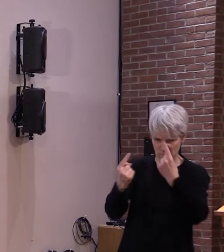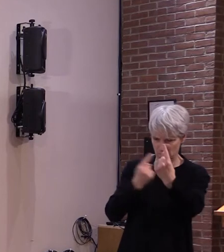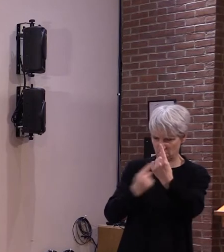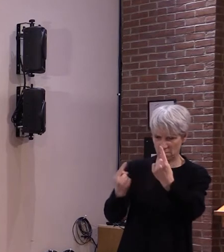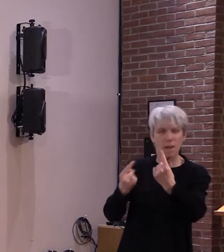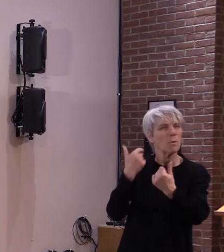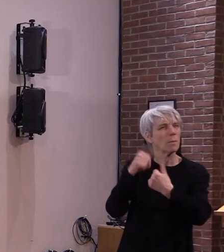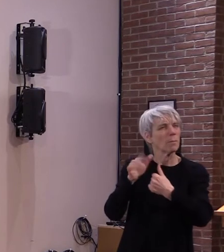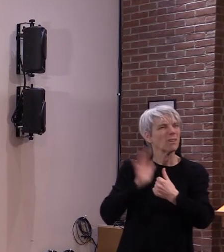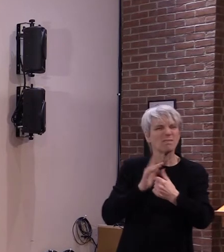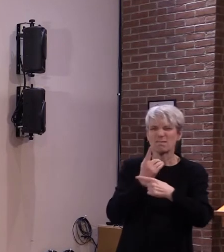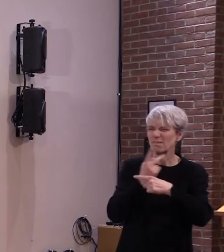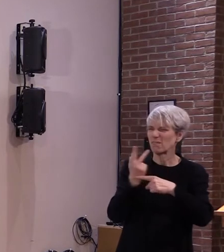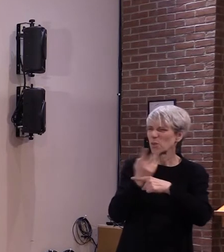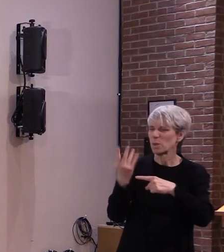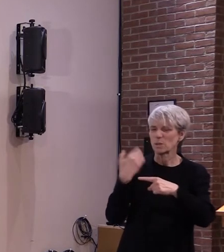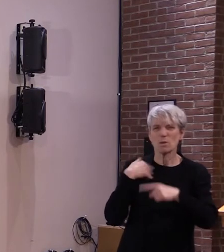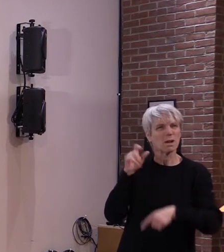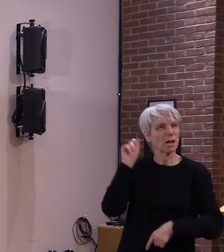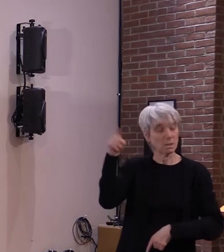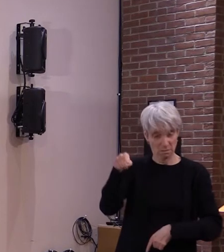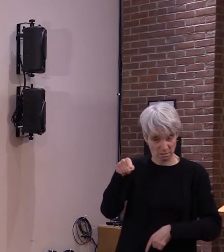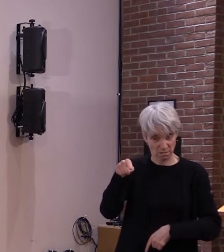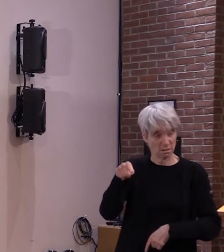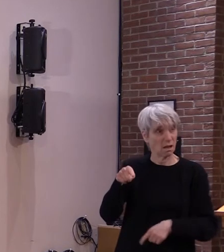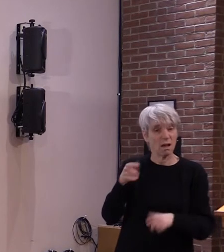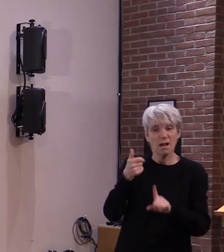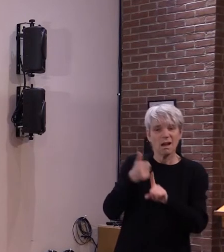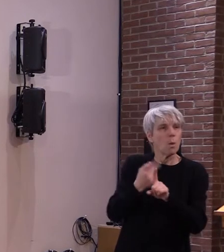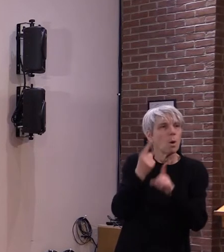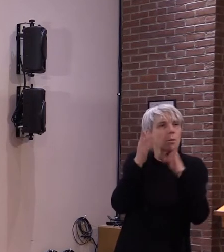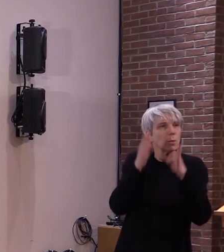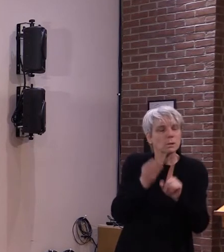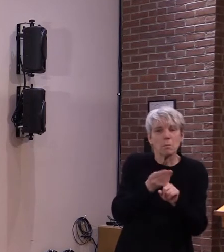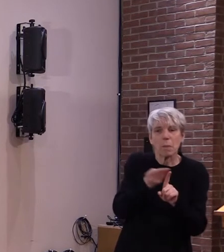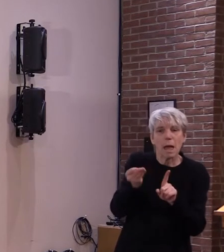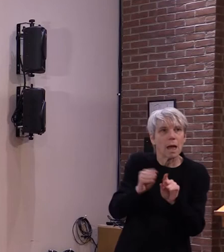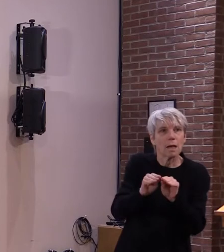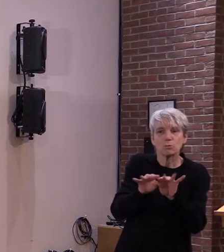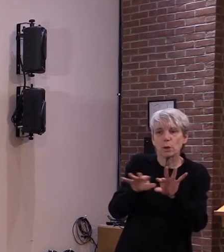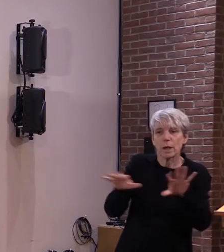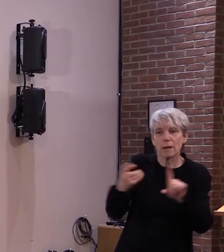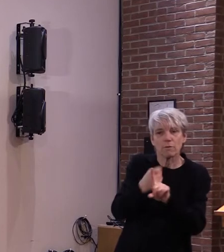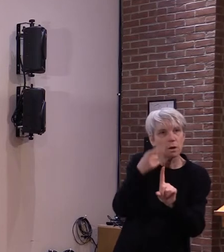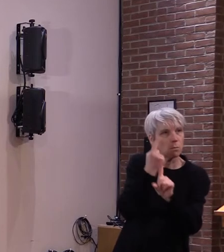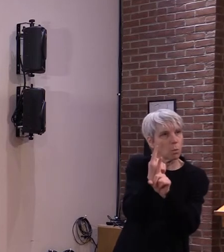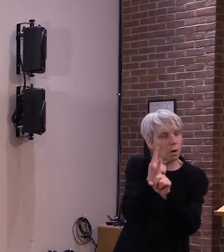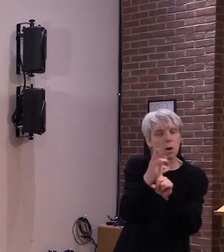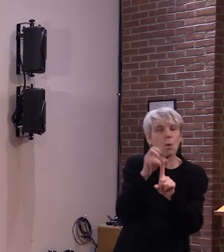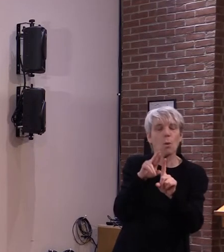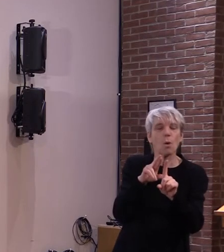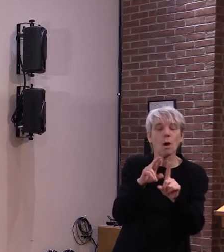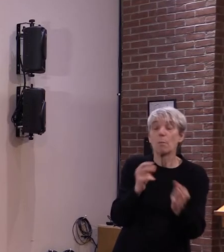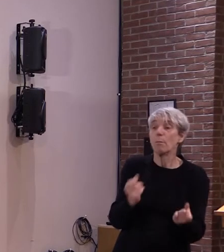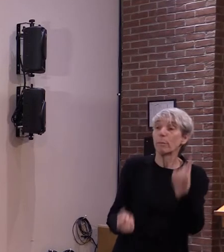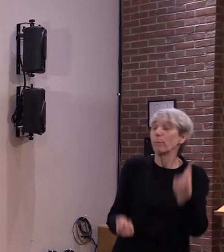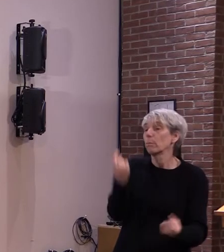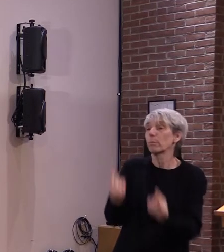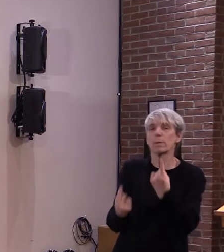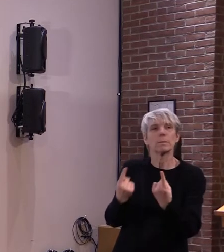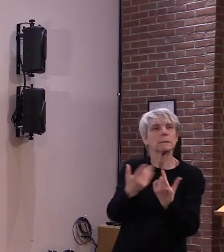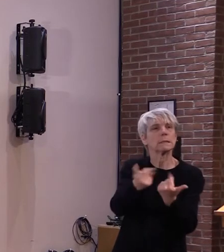seem like just uh a collection of uh random infections